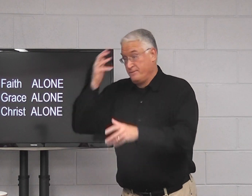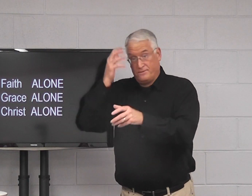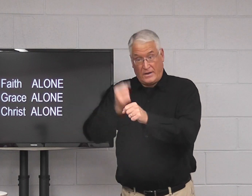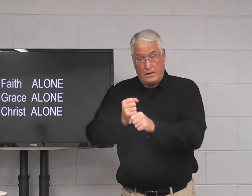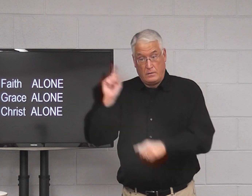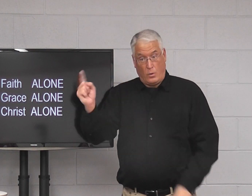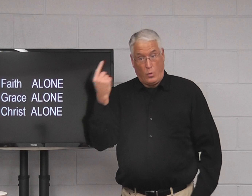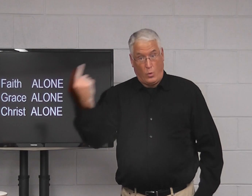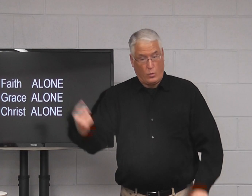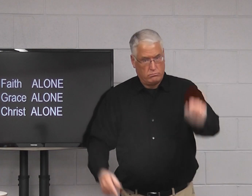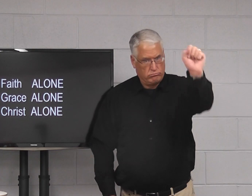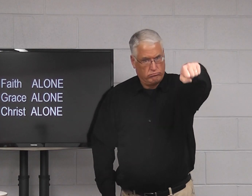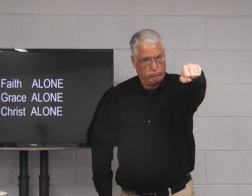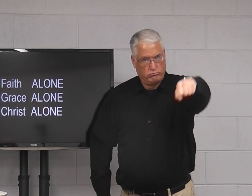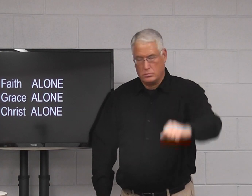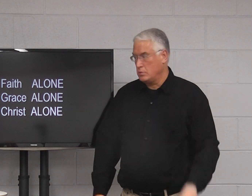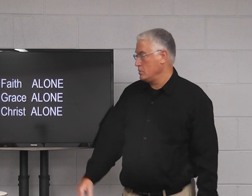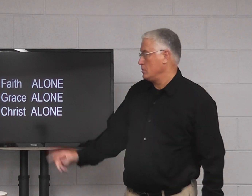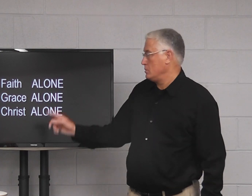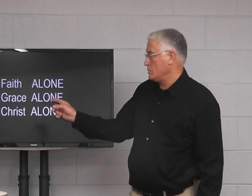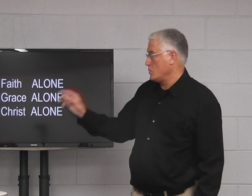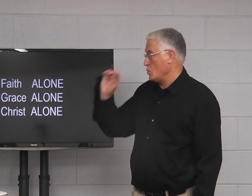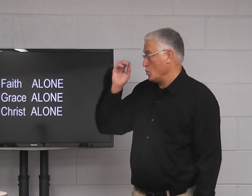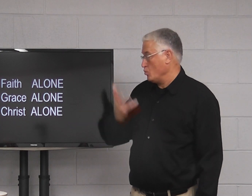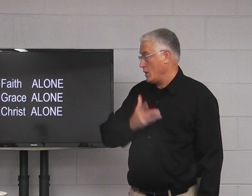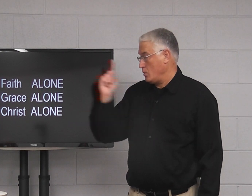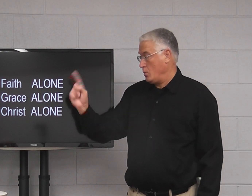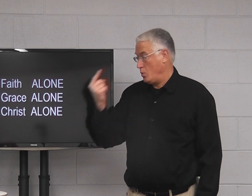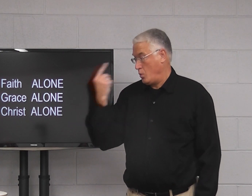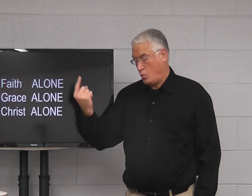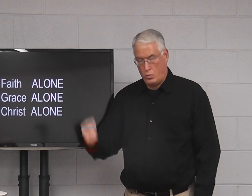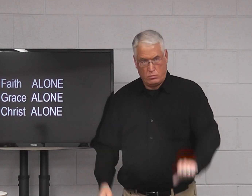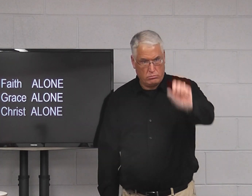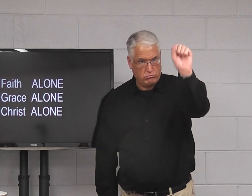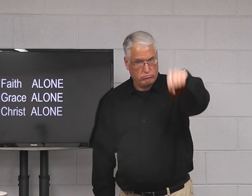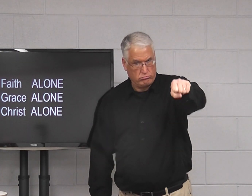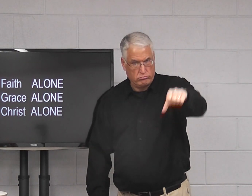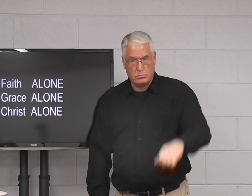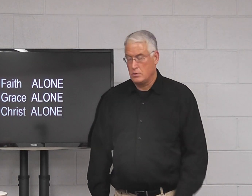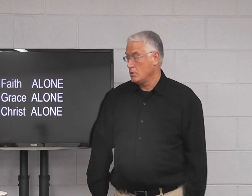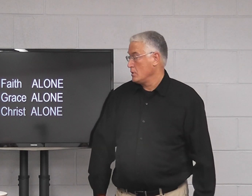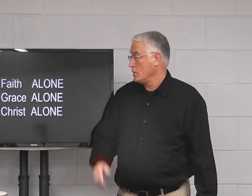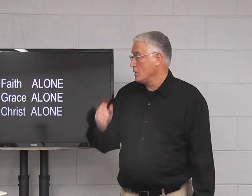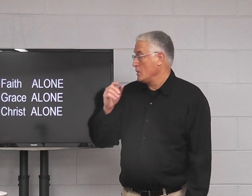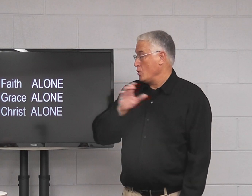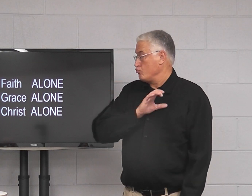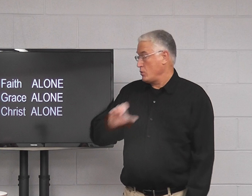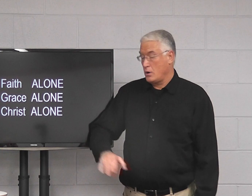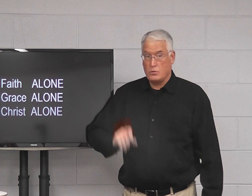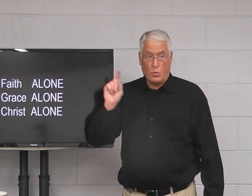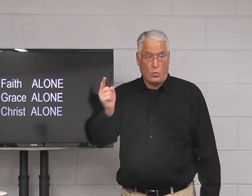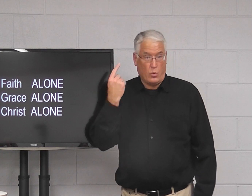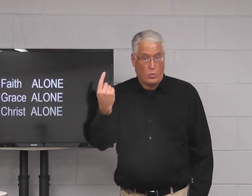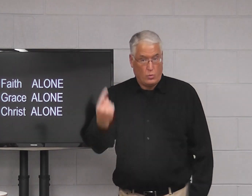So faith alone? Yes. Grace alone? Yes. Christ alone?